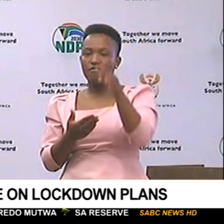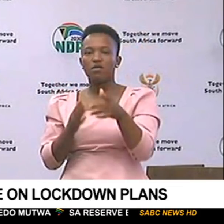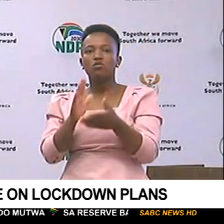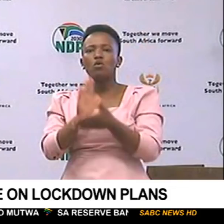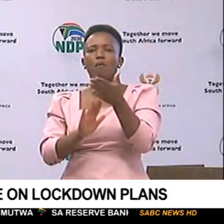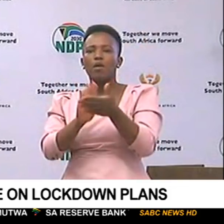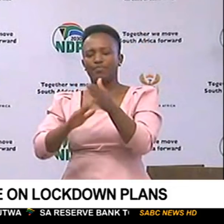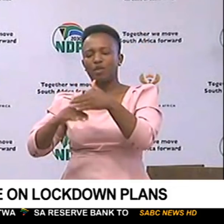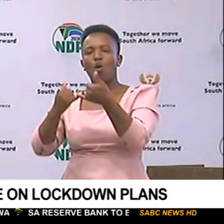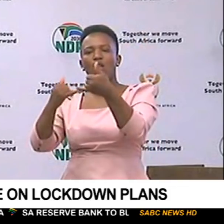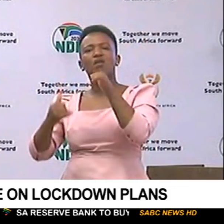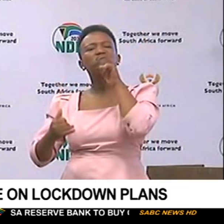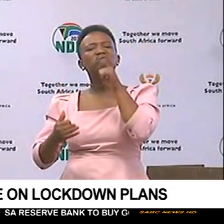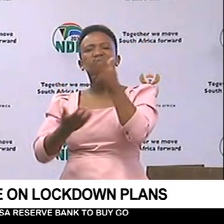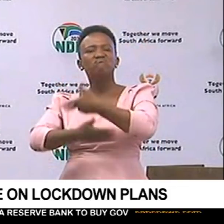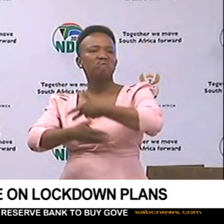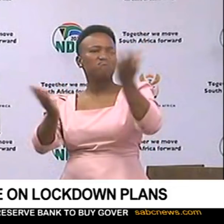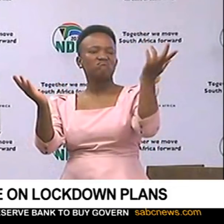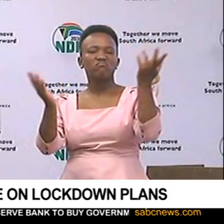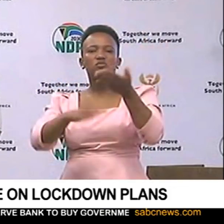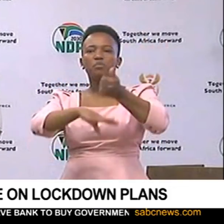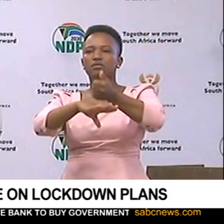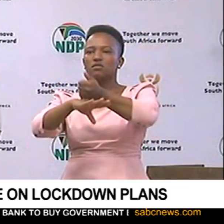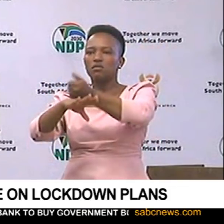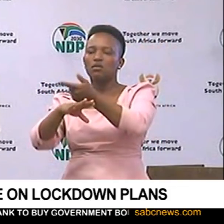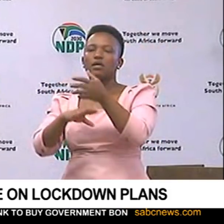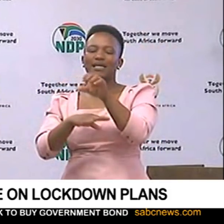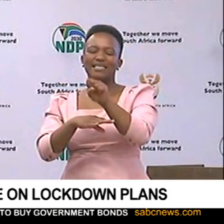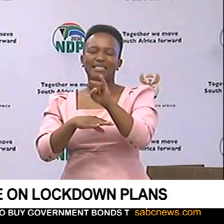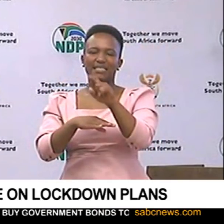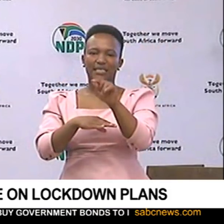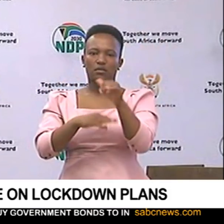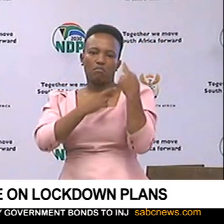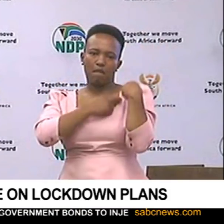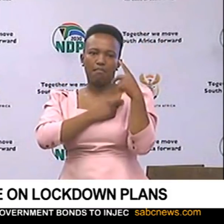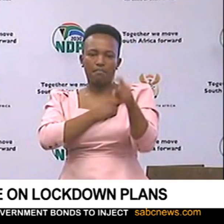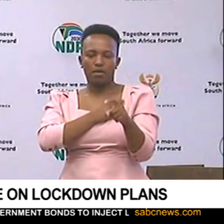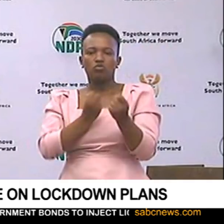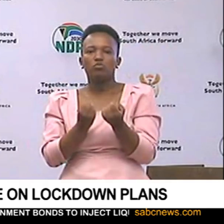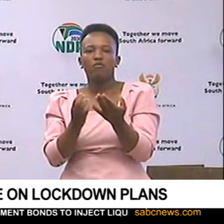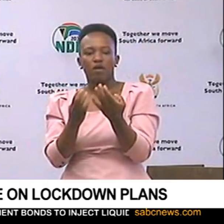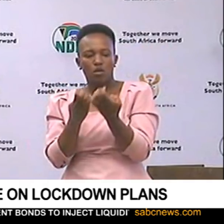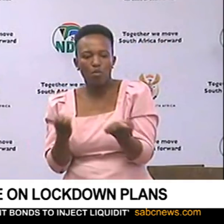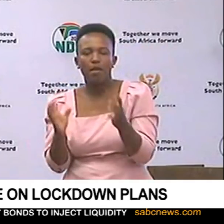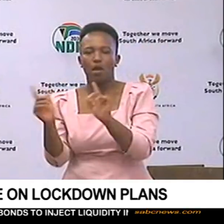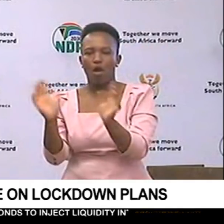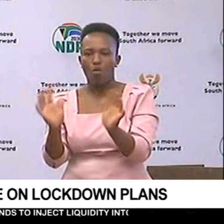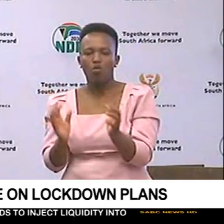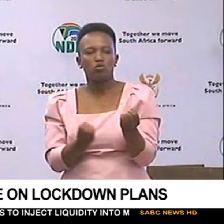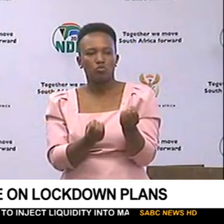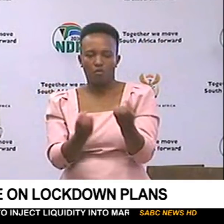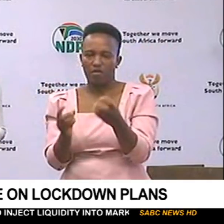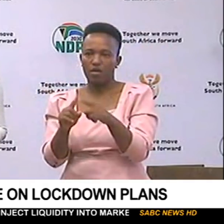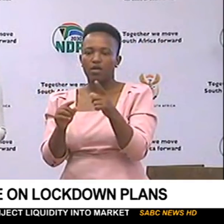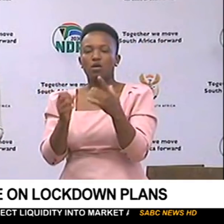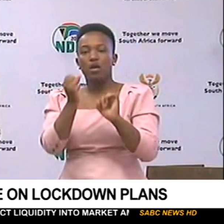remotely, wherever they are, CETA will be taking charge of that in terms of providing the equipment that must be provided, whilst